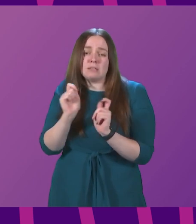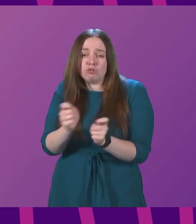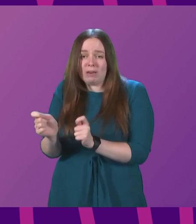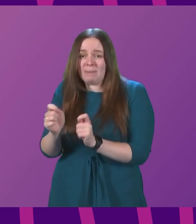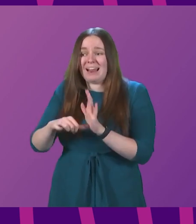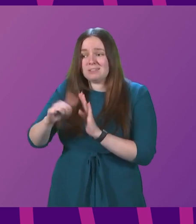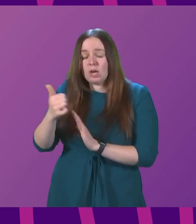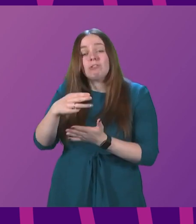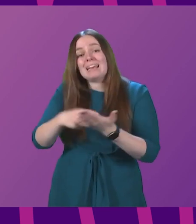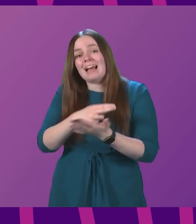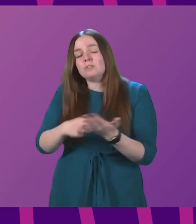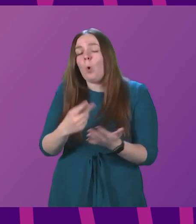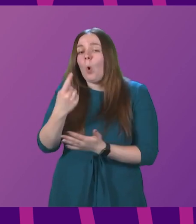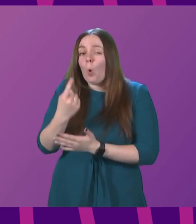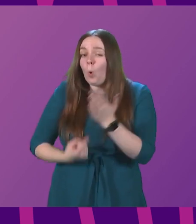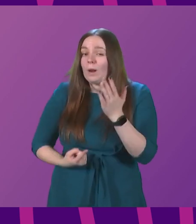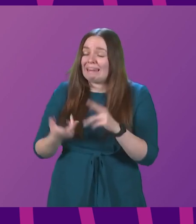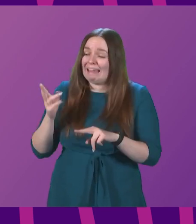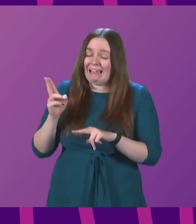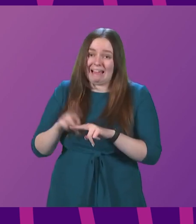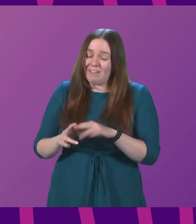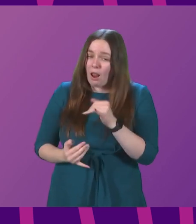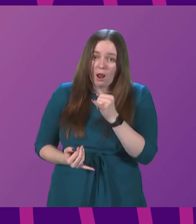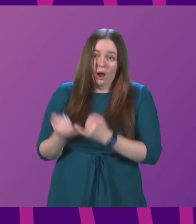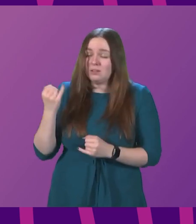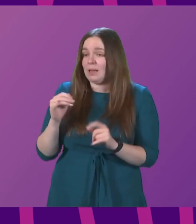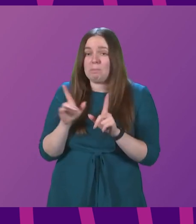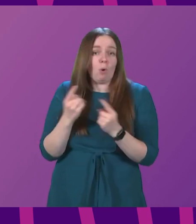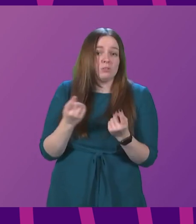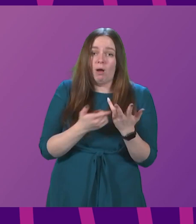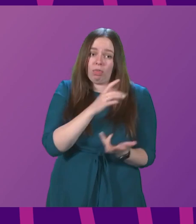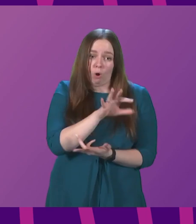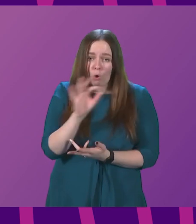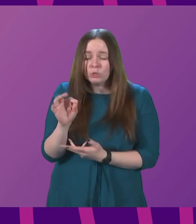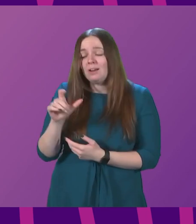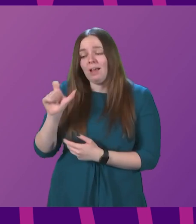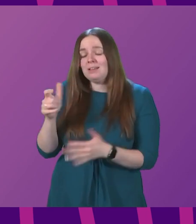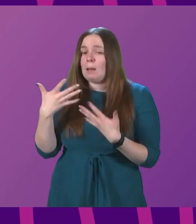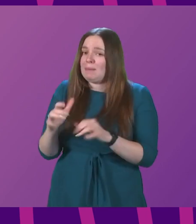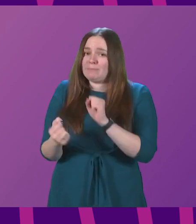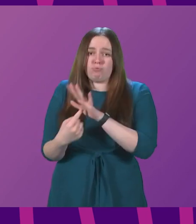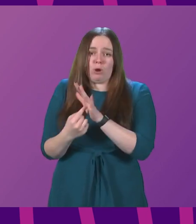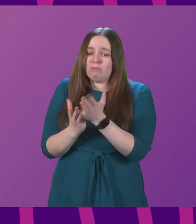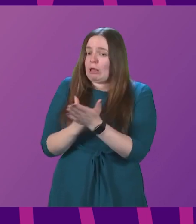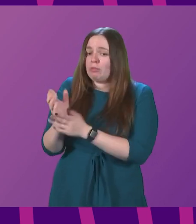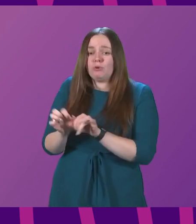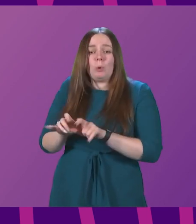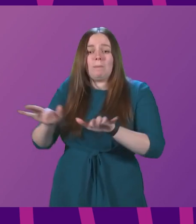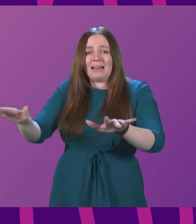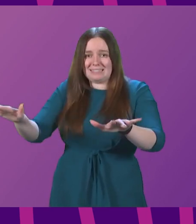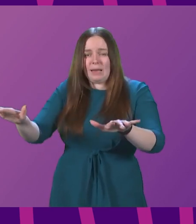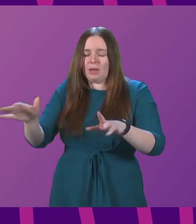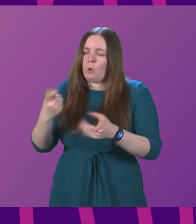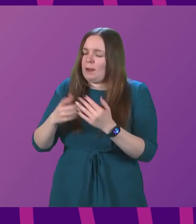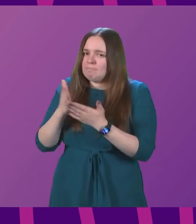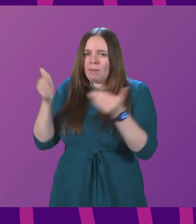be cancelled only as an absolute last resort. Cancer has remained a priority right throughout the pandemic, and we